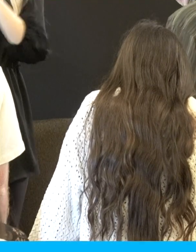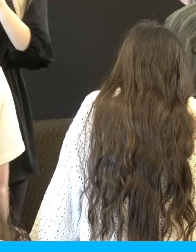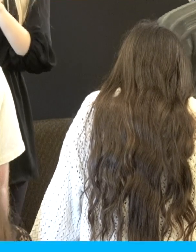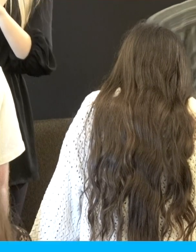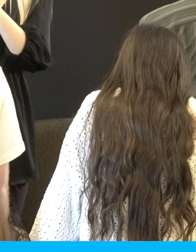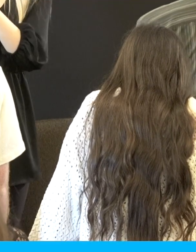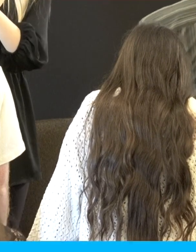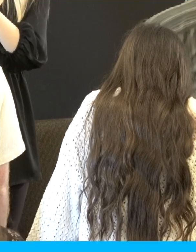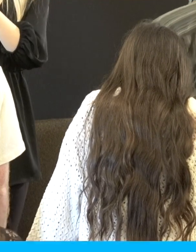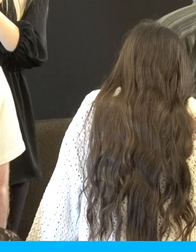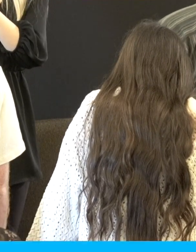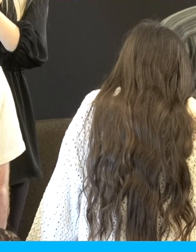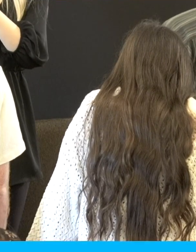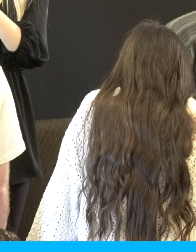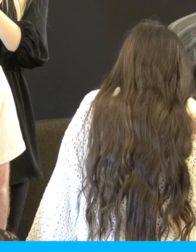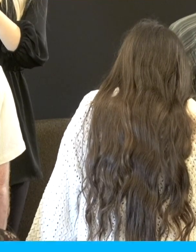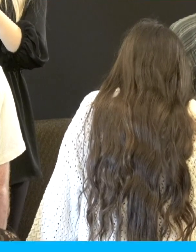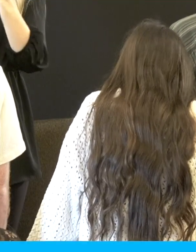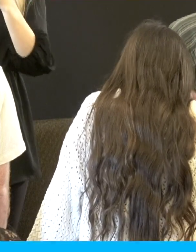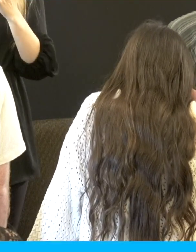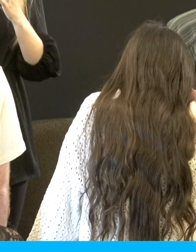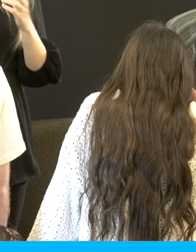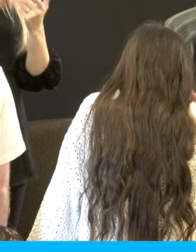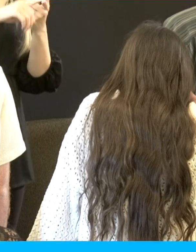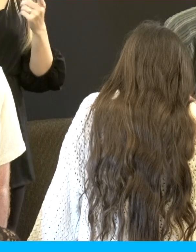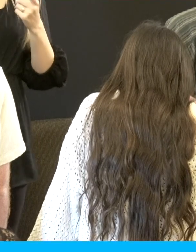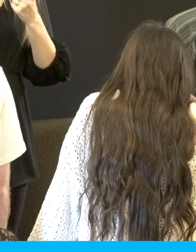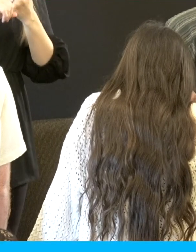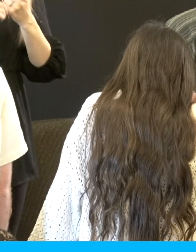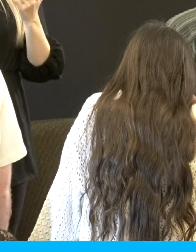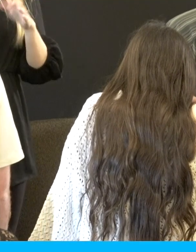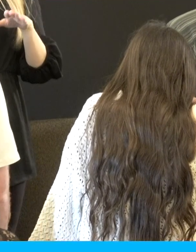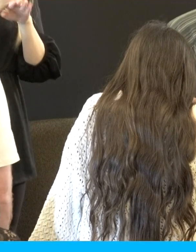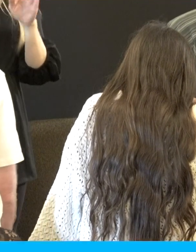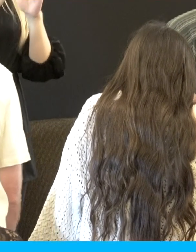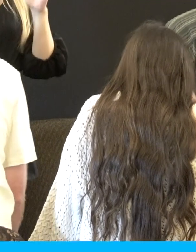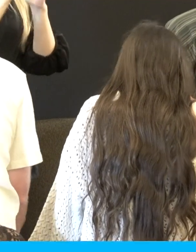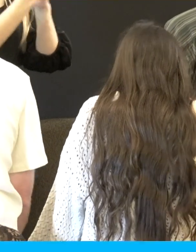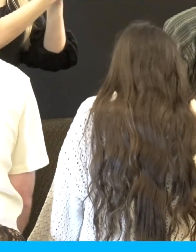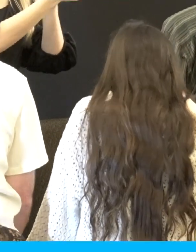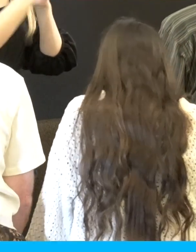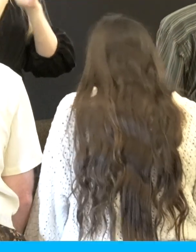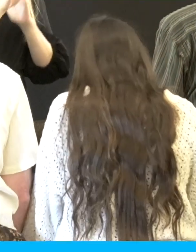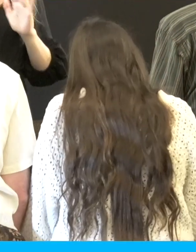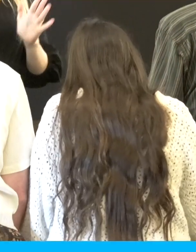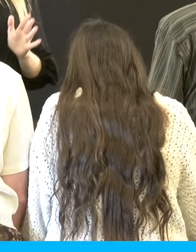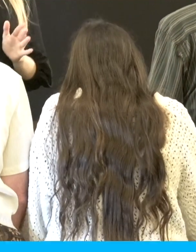They are fornicating with their girlfriend or their boyfriend or their fiance. Or they are caught up in a same-sex relationship or drunkenness or drug